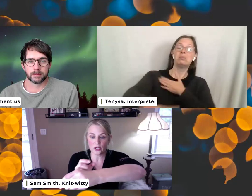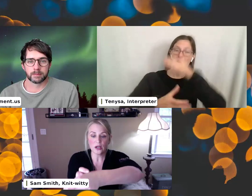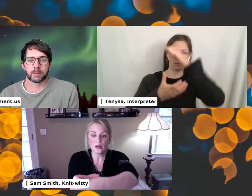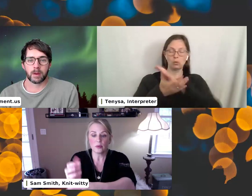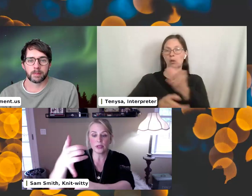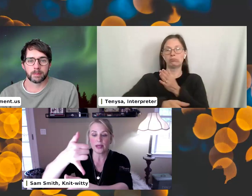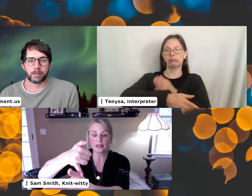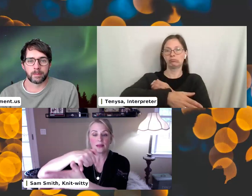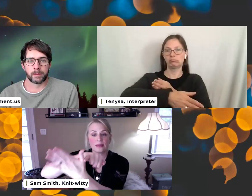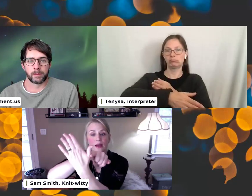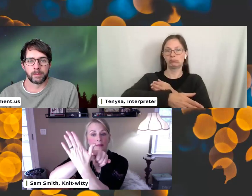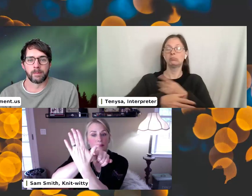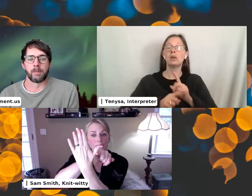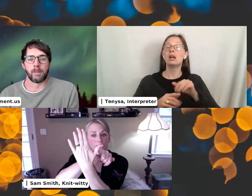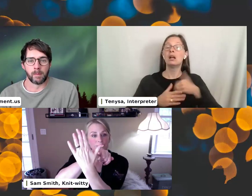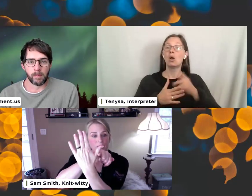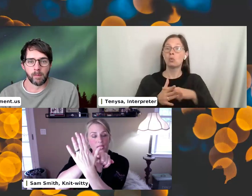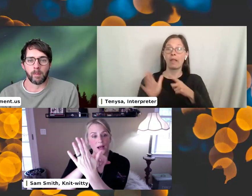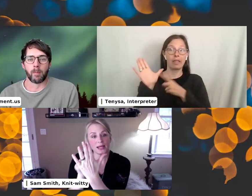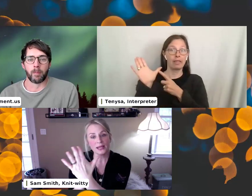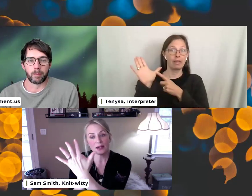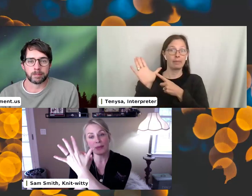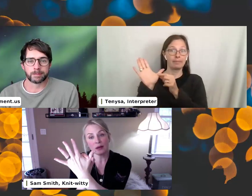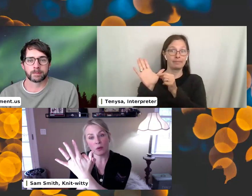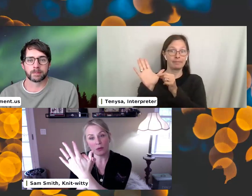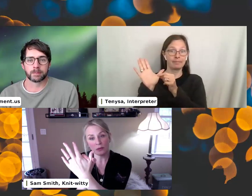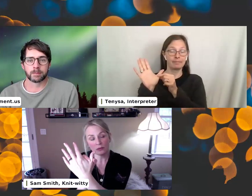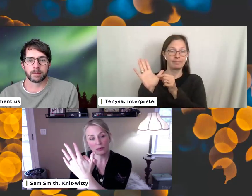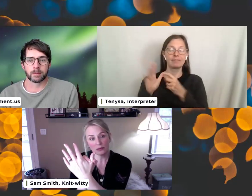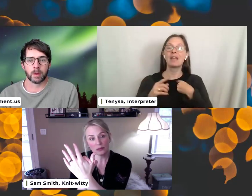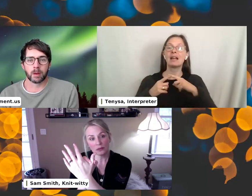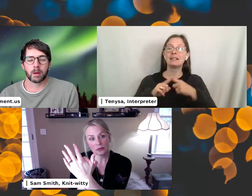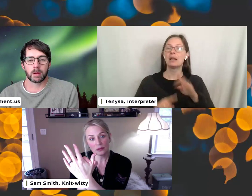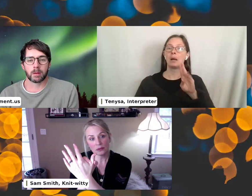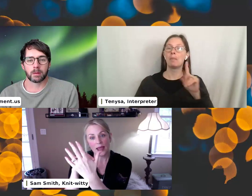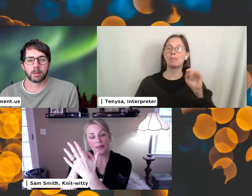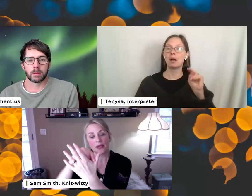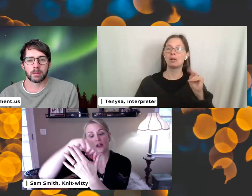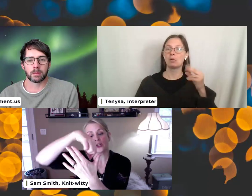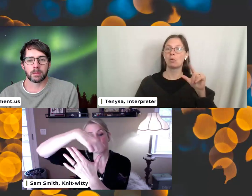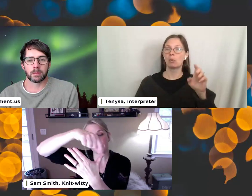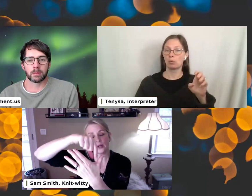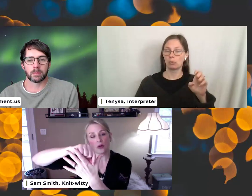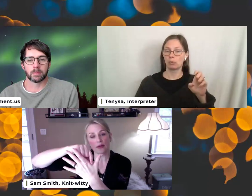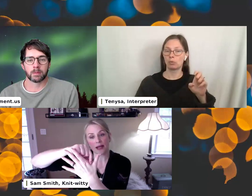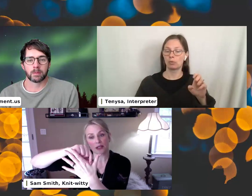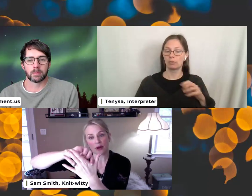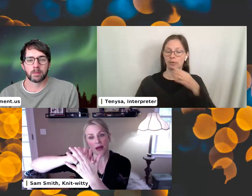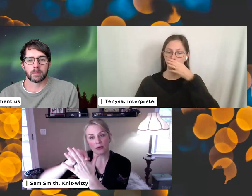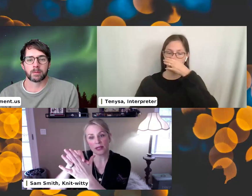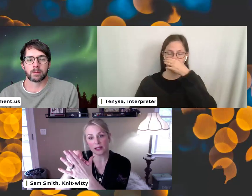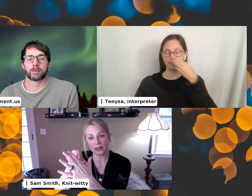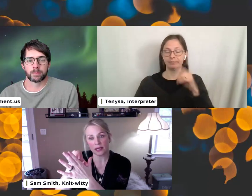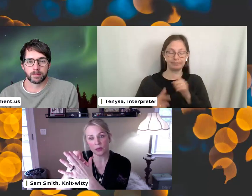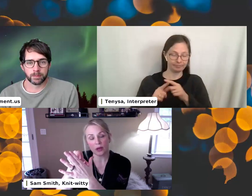his right to here. But when you get to the thumb, I knit in a buttonhole. Oh. And then close the buttonhole on the next